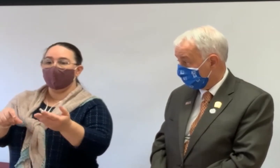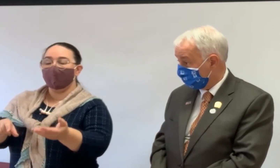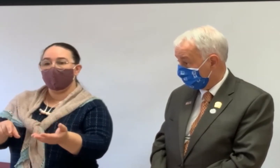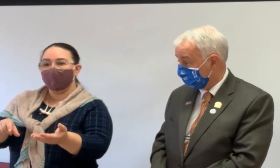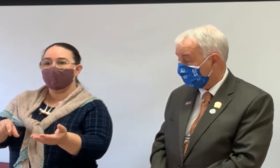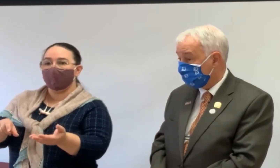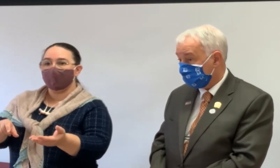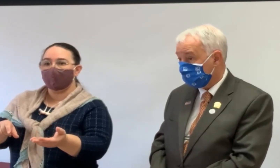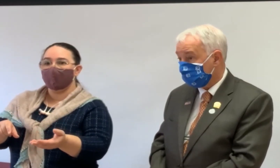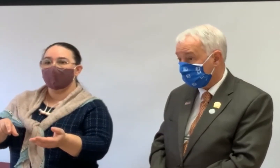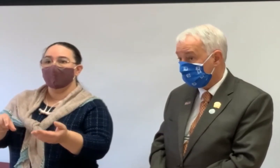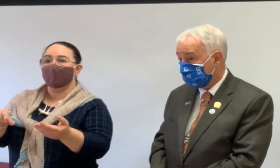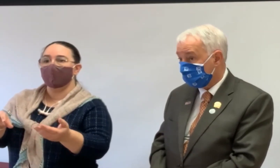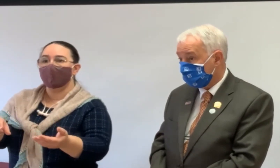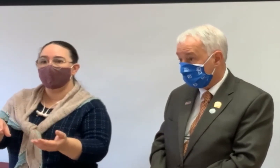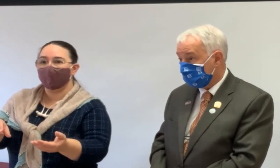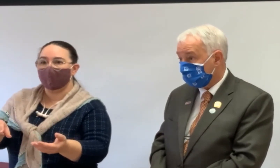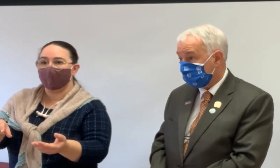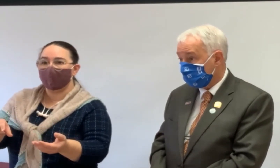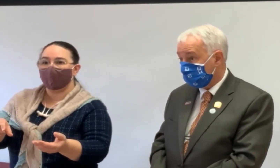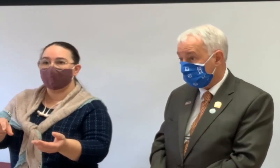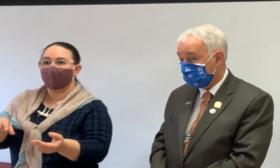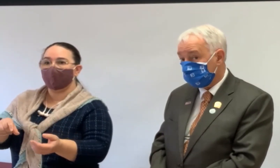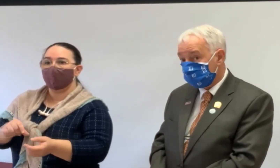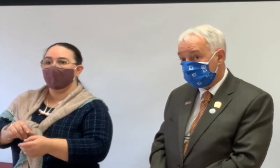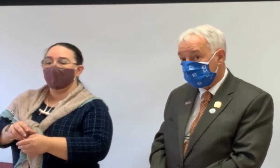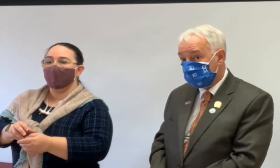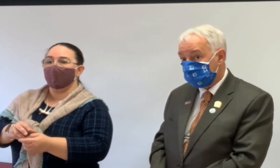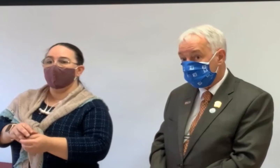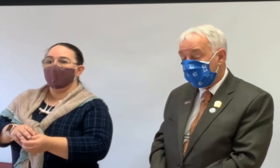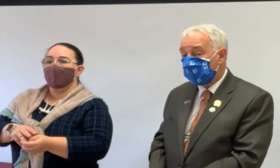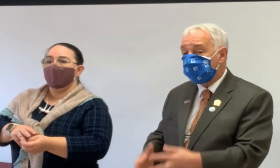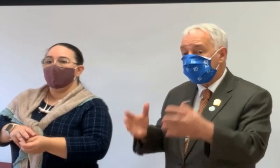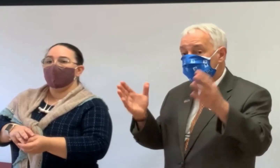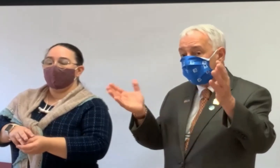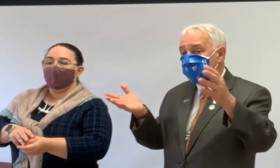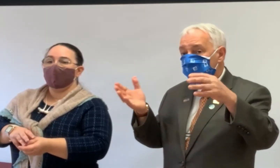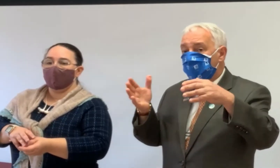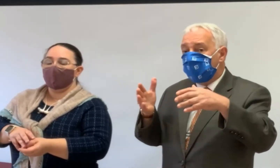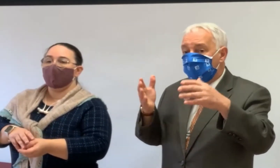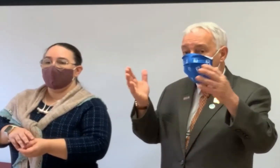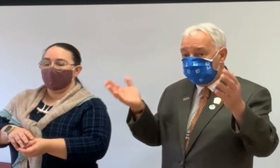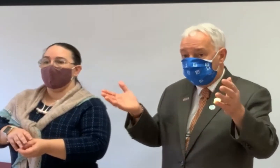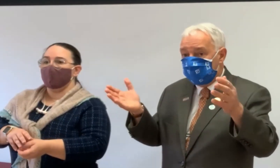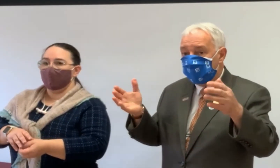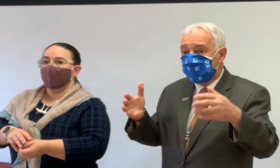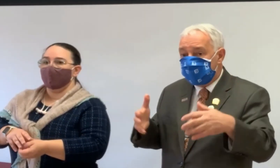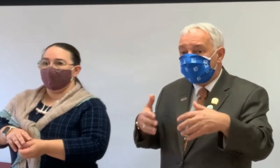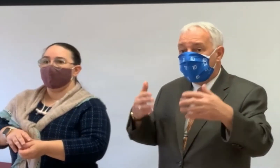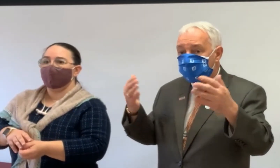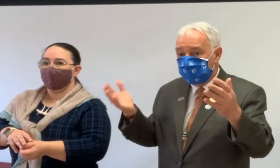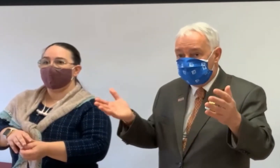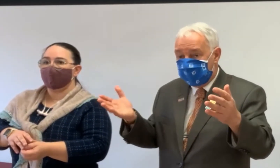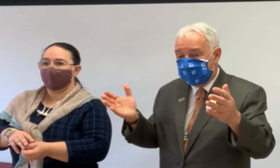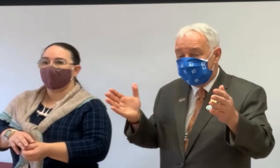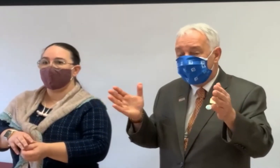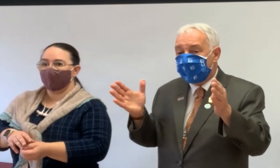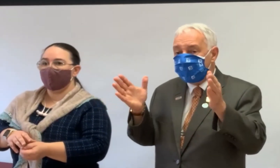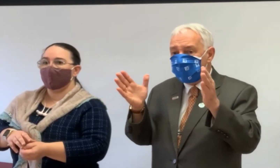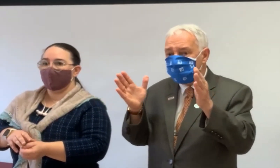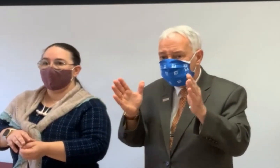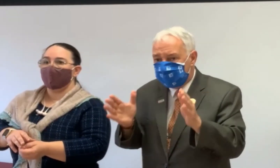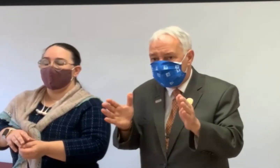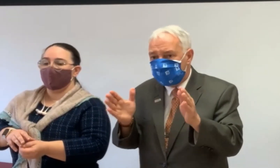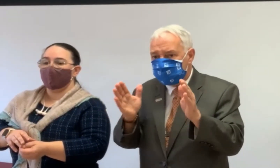and pay the taxes and keep the property. Yeah. You have to look at your whole picture and we can help you with that.